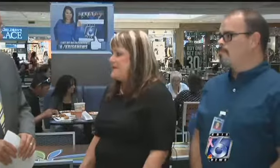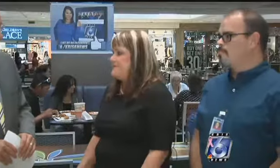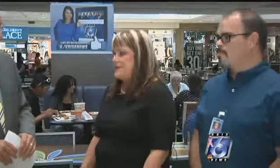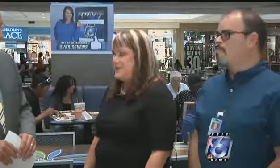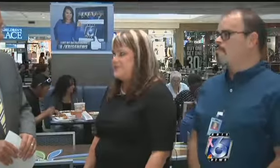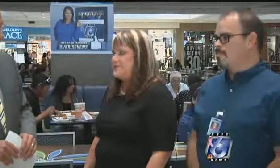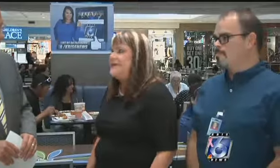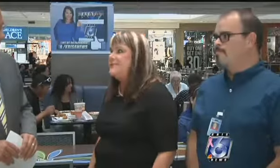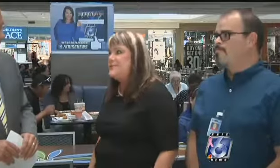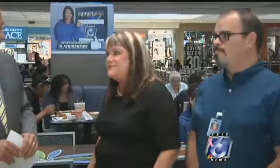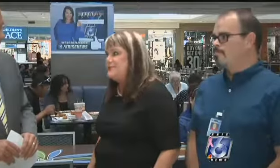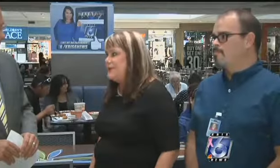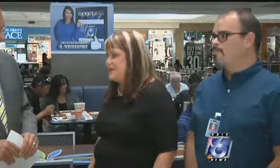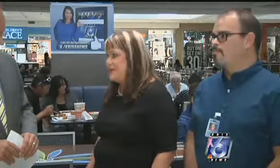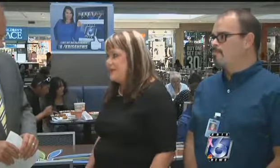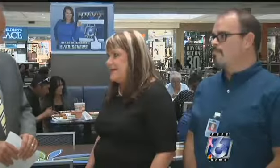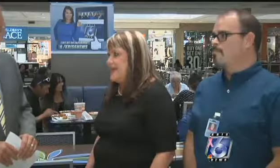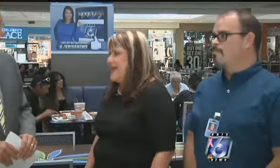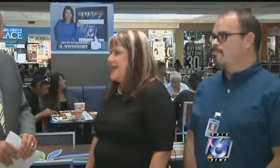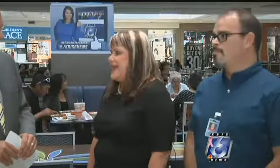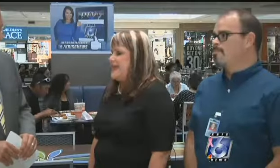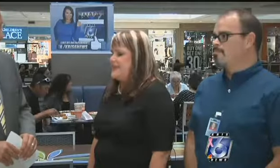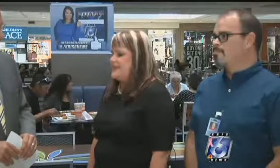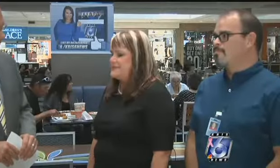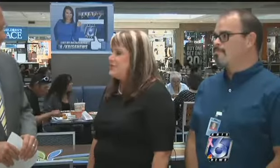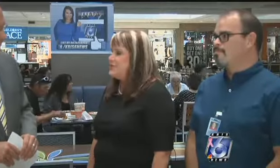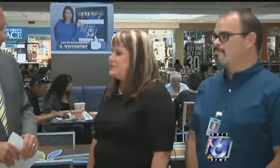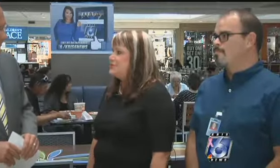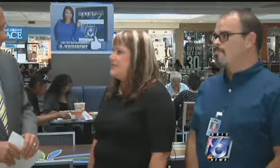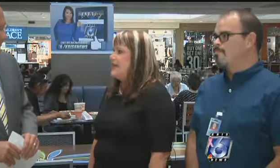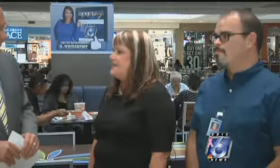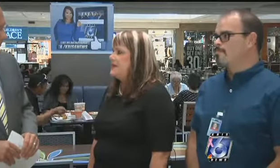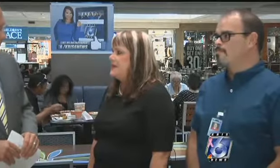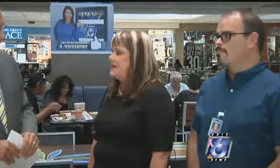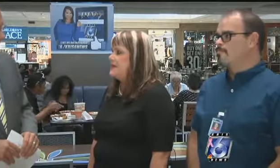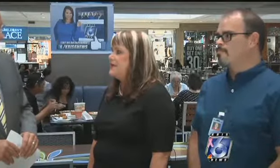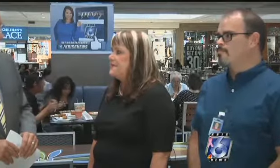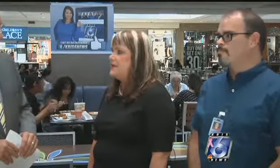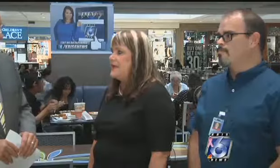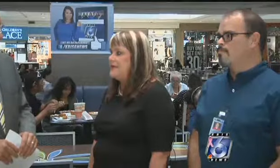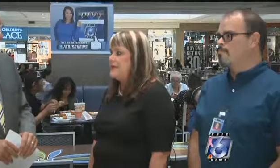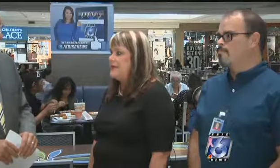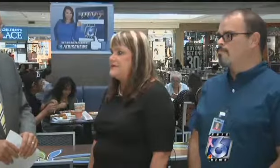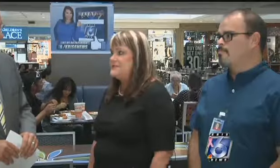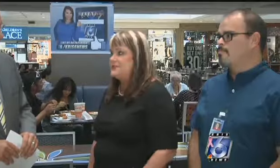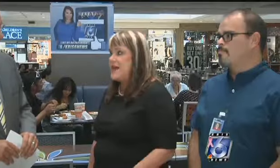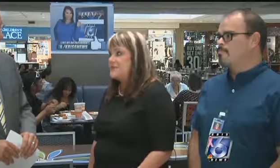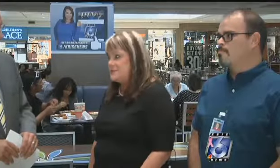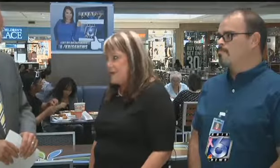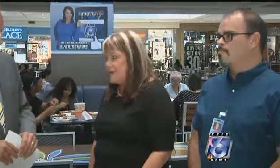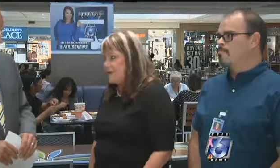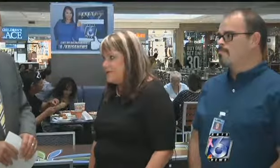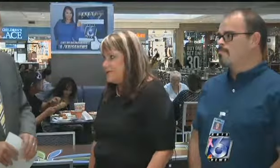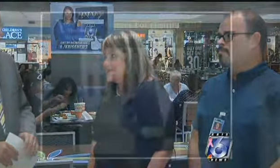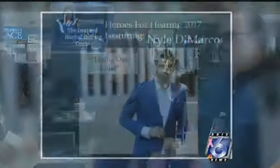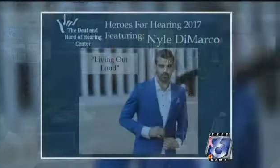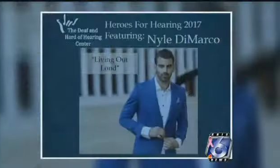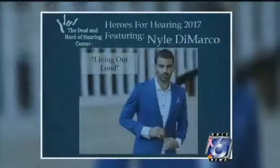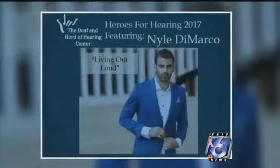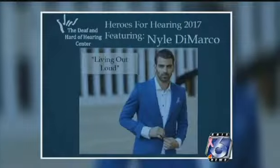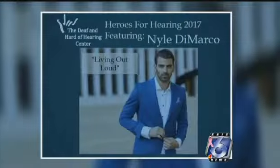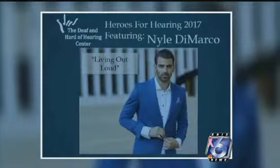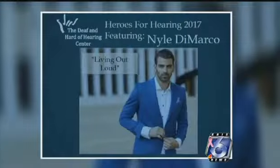our upcoming fundraiser, Heroes for Hearing, and it's huge. We have a hero coming, Mr. Niall DeMarco,